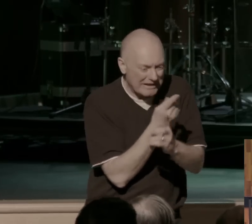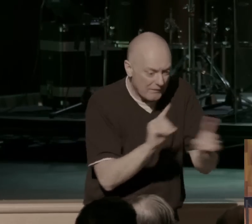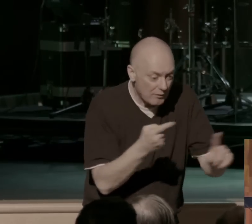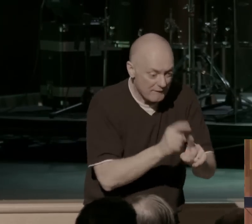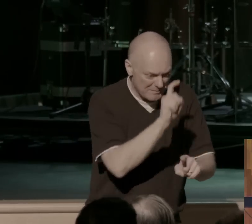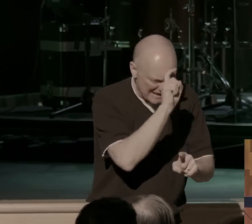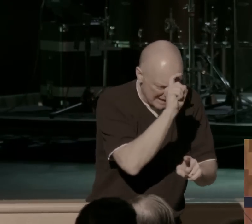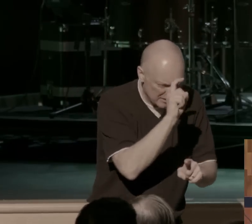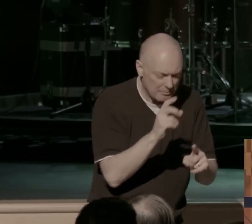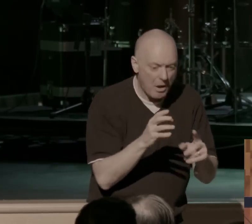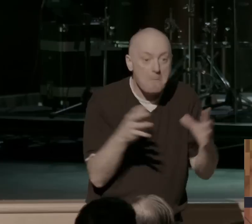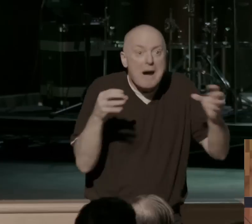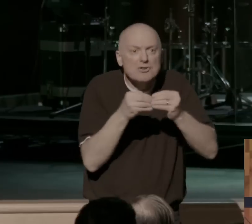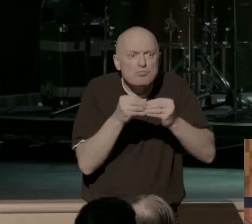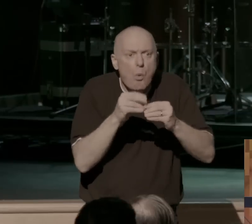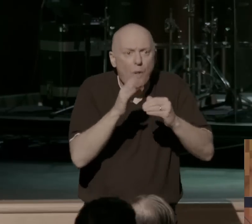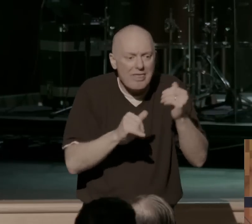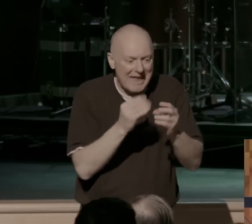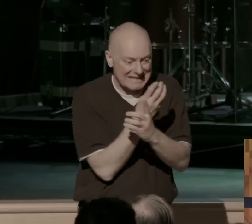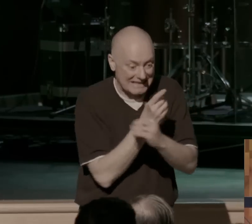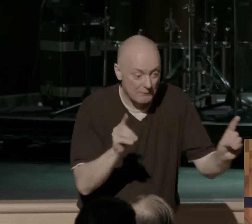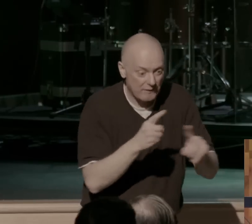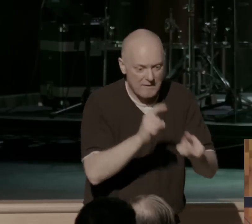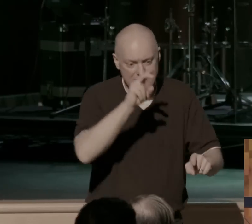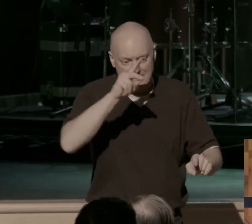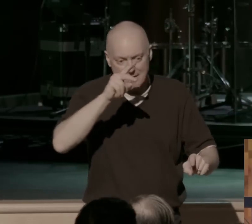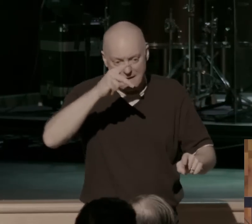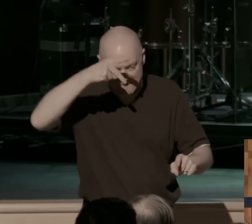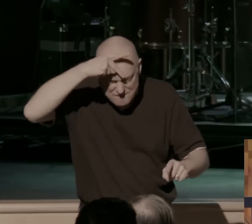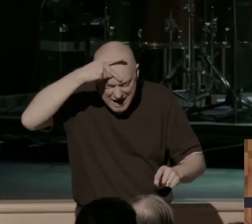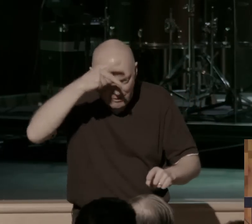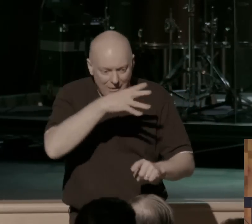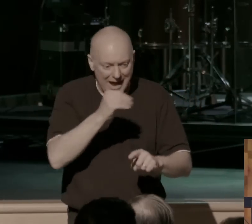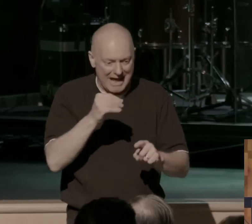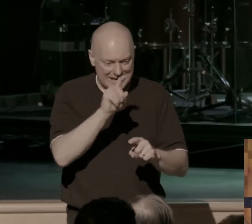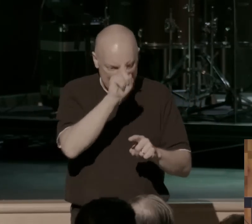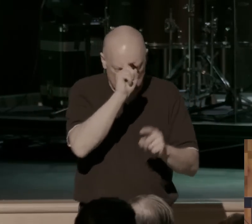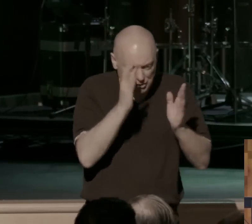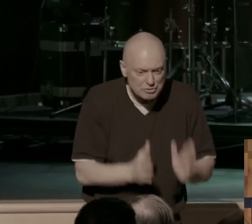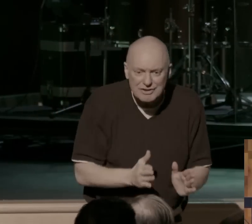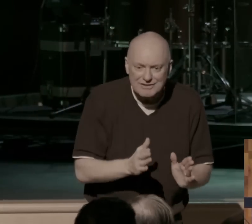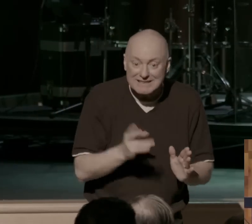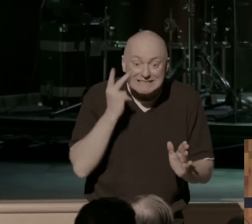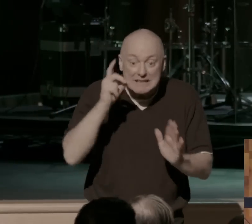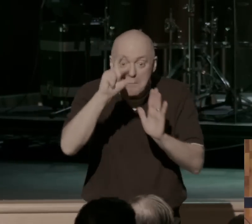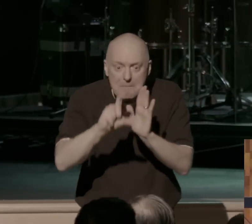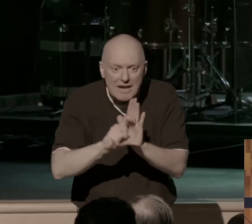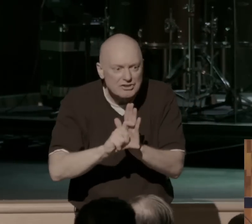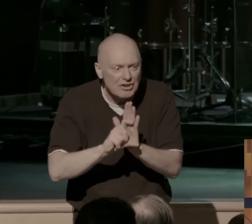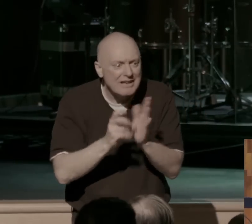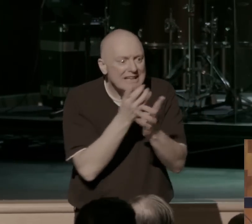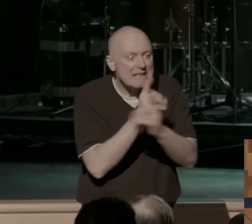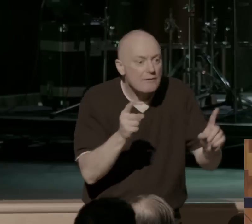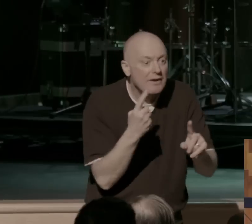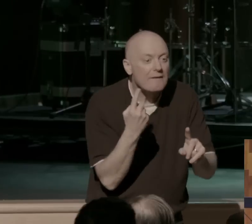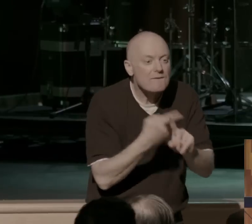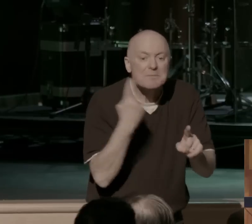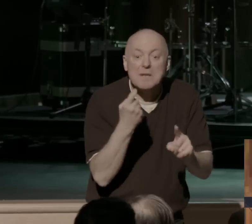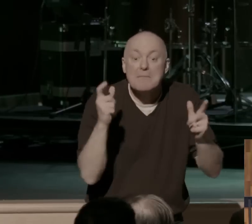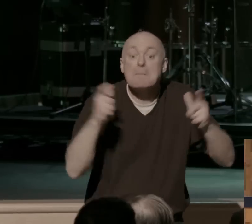more than just delivery from pharaoh and the Egyptians. But you're to get the picture that this is a delivery from something bigger than that, a delivery and